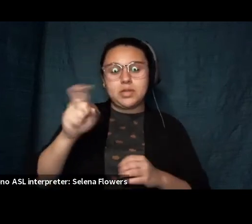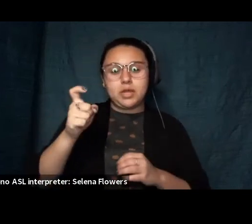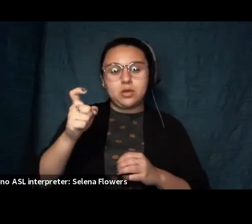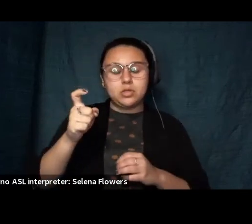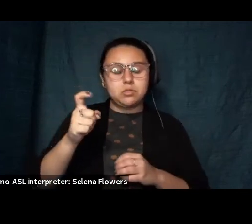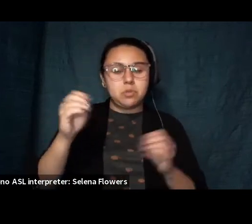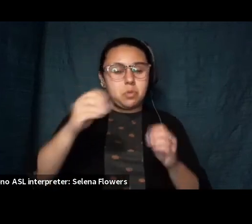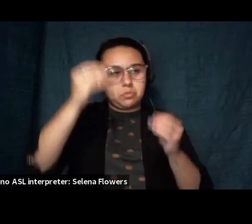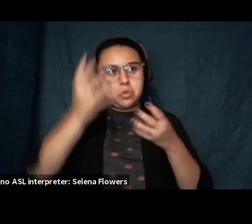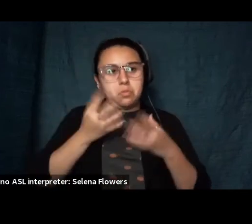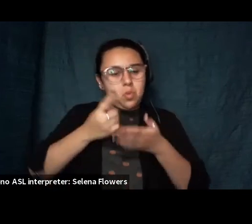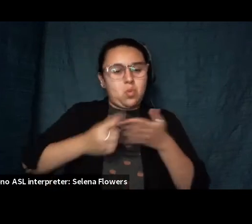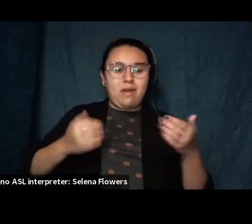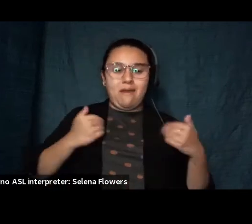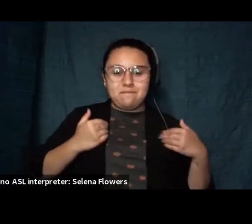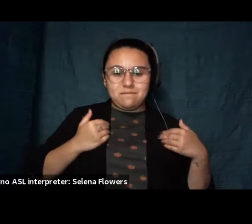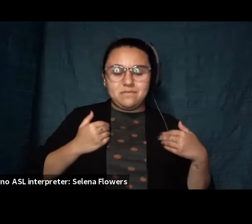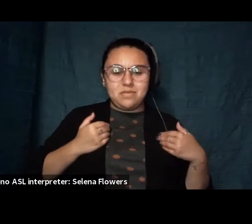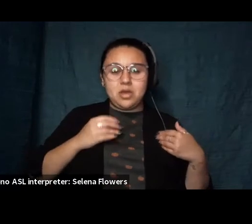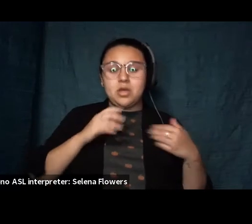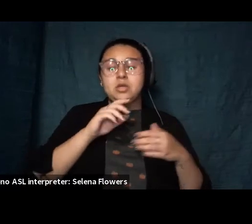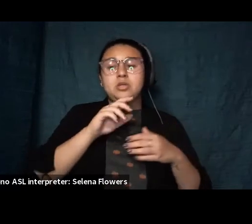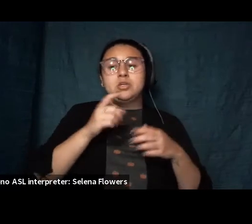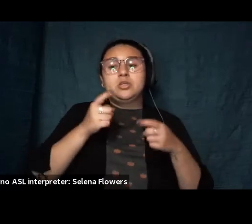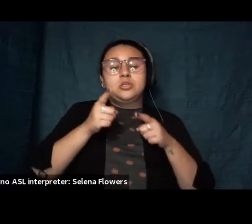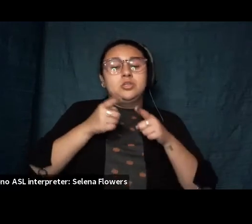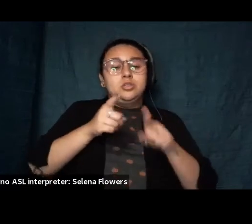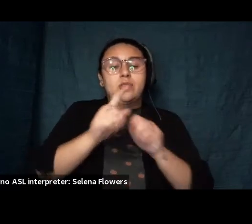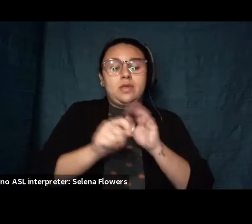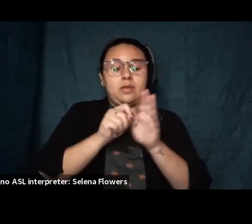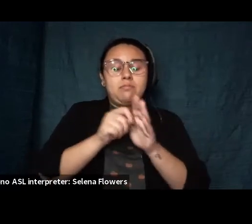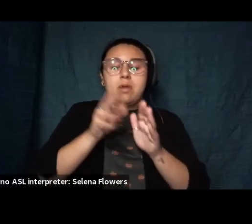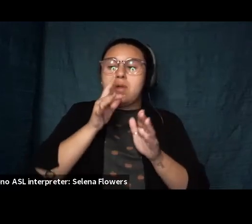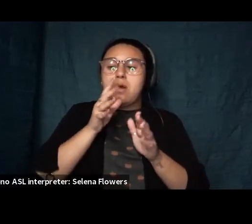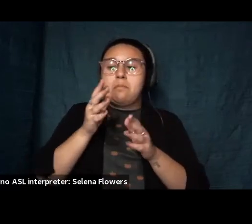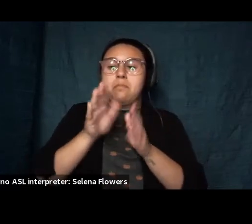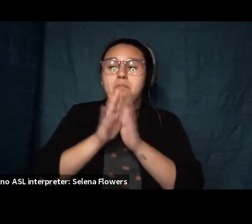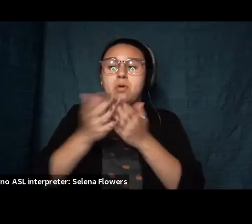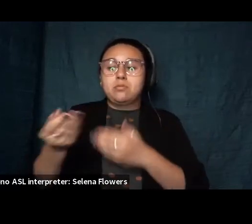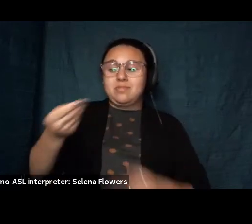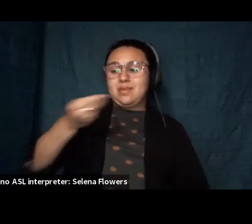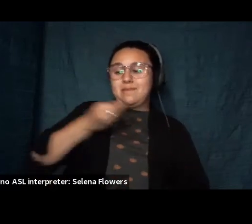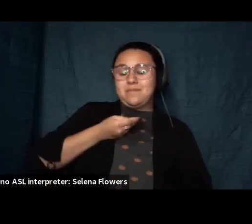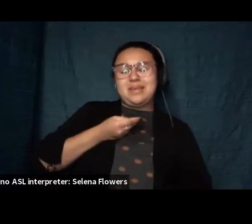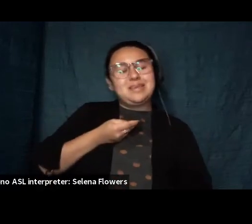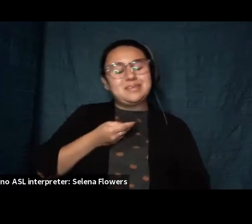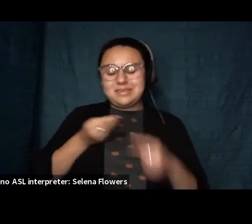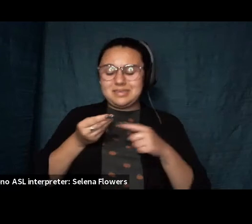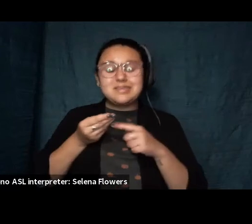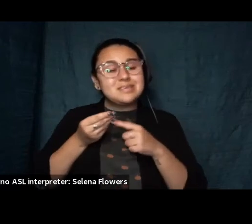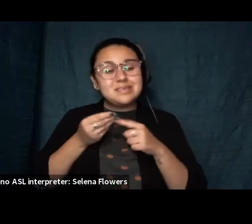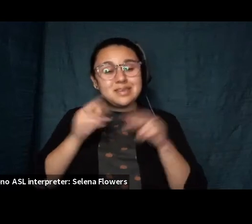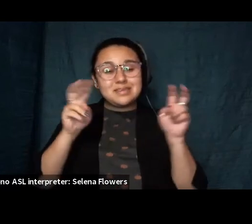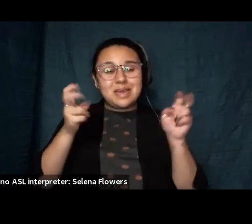and during this time um my mom gave me a book that that was i i can't remember exactly the title but it was something